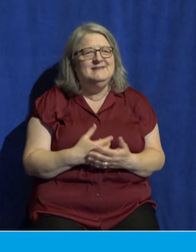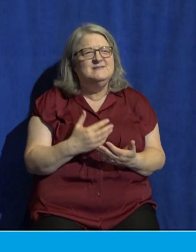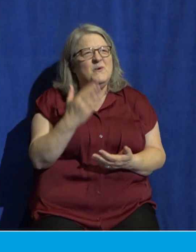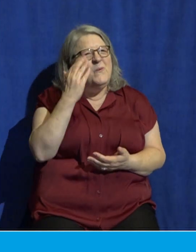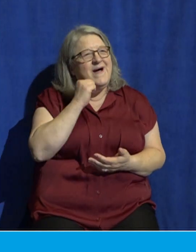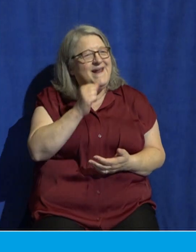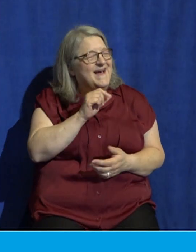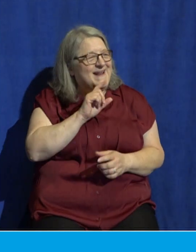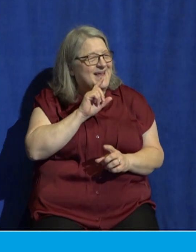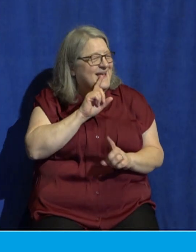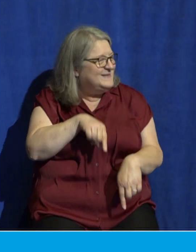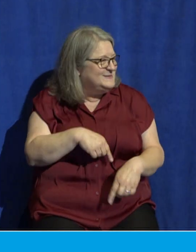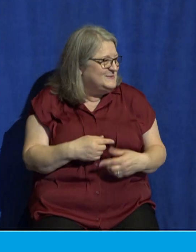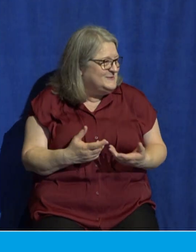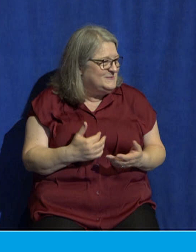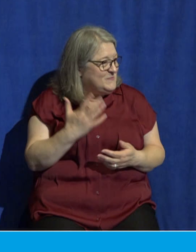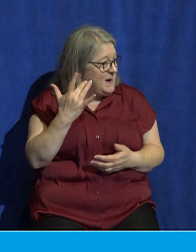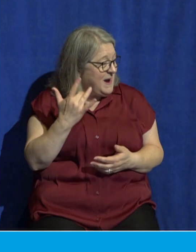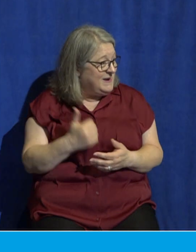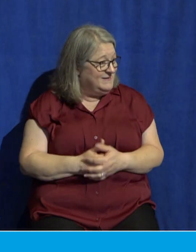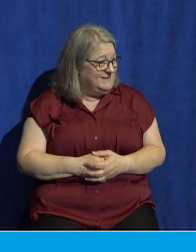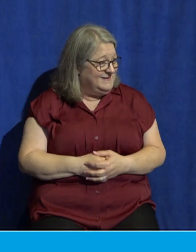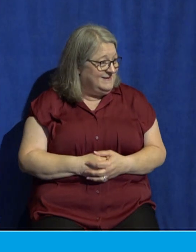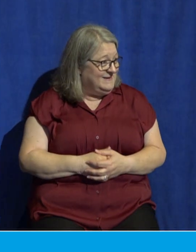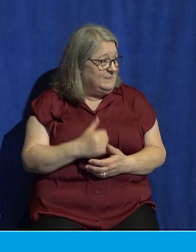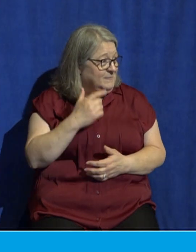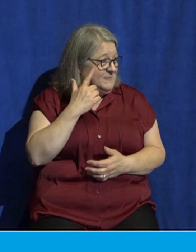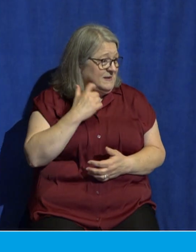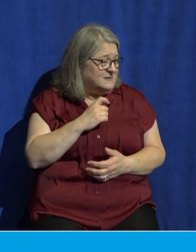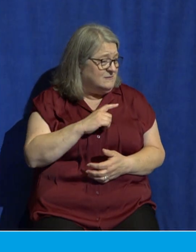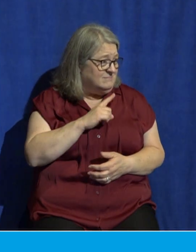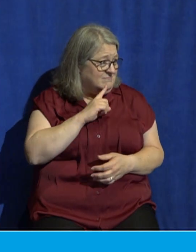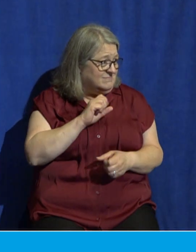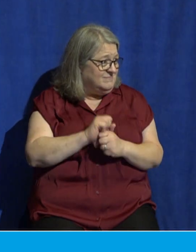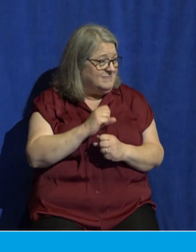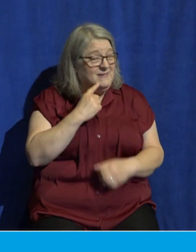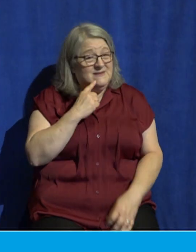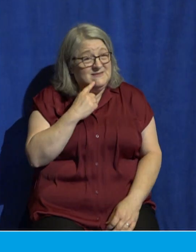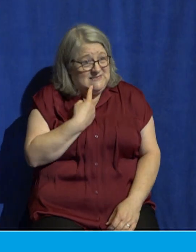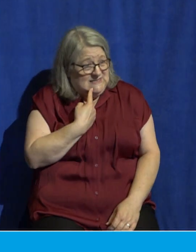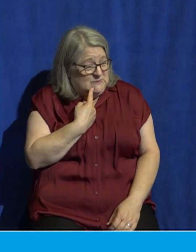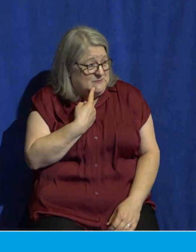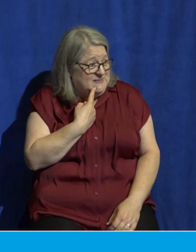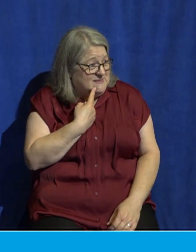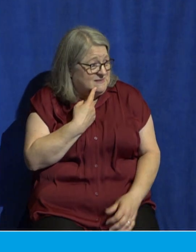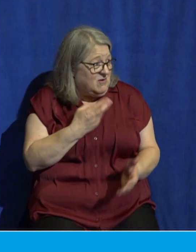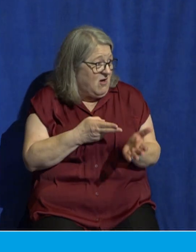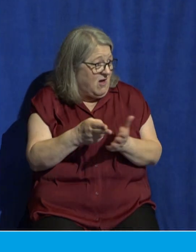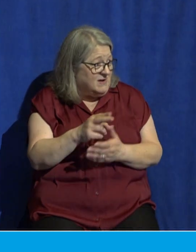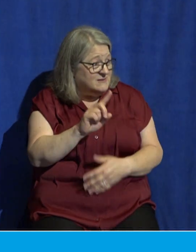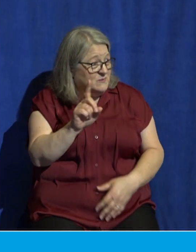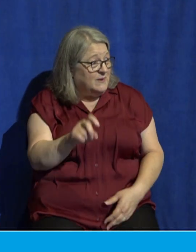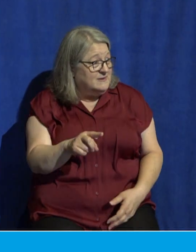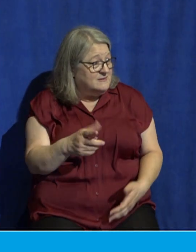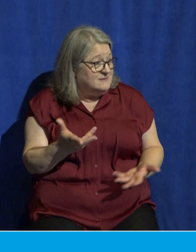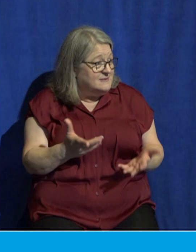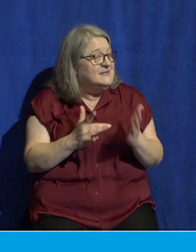question is because as serious and sincere as our questions may be, Jesus knows that oftentimes